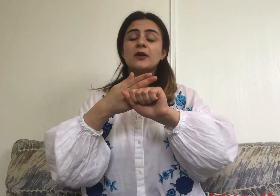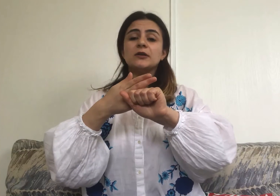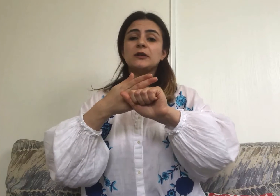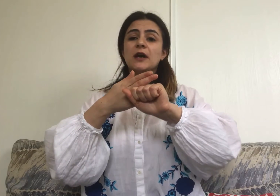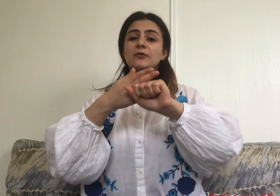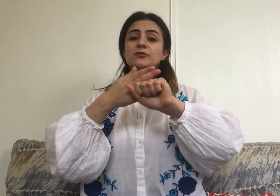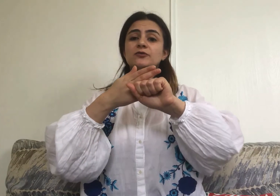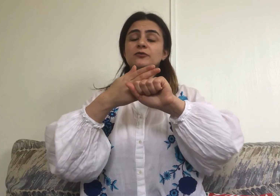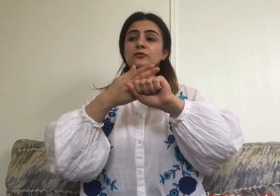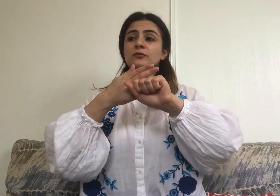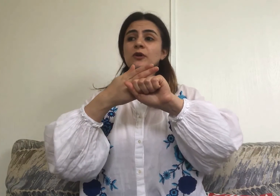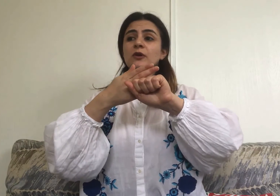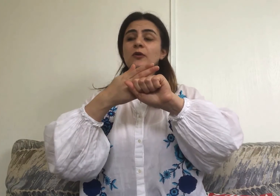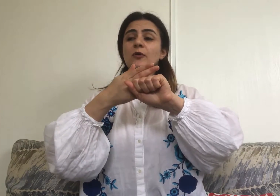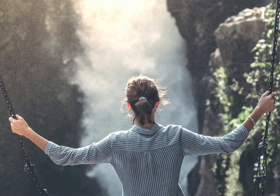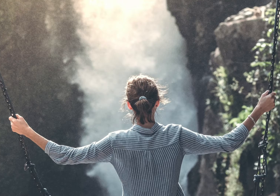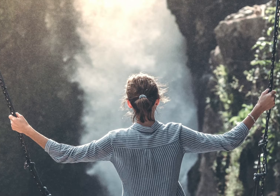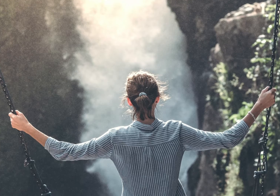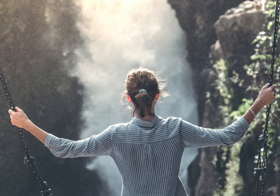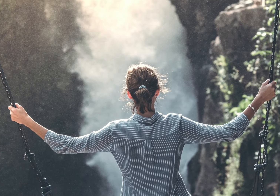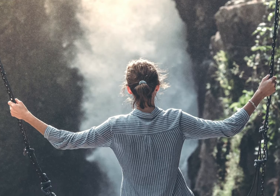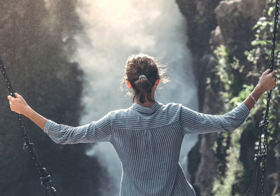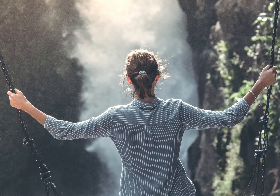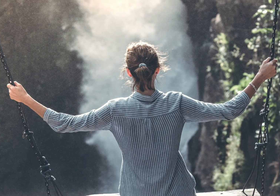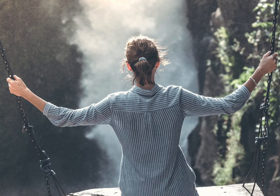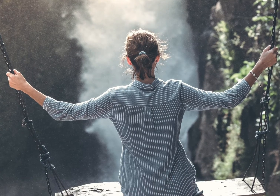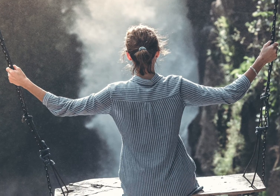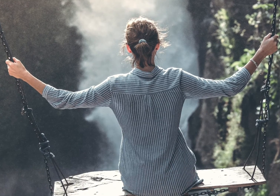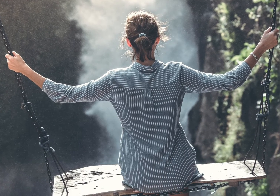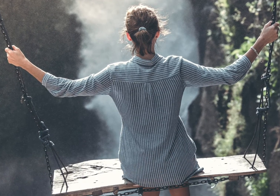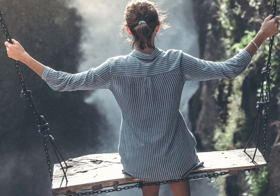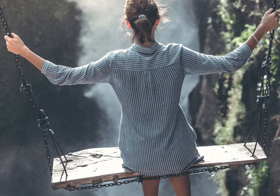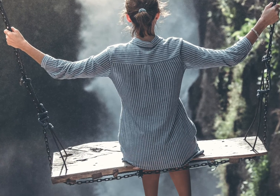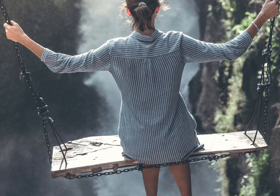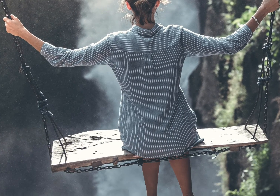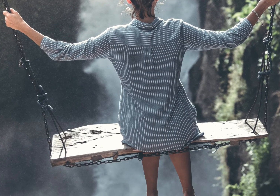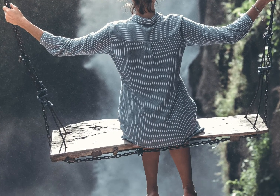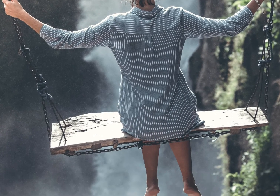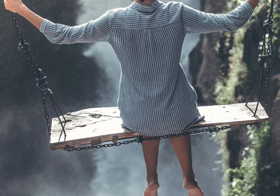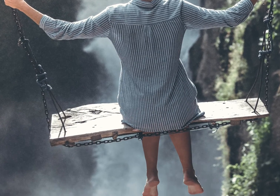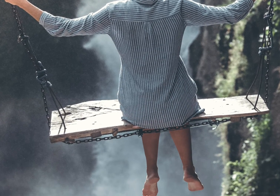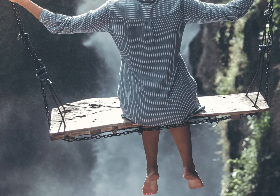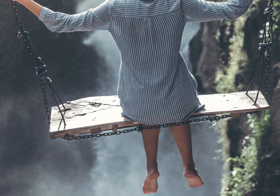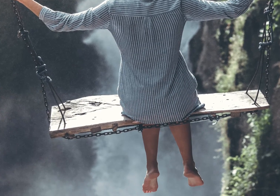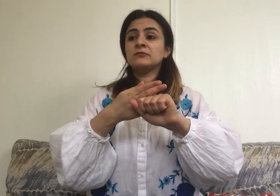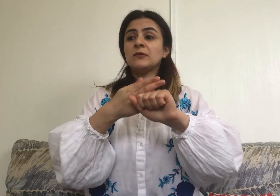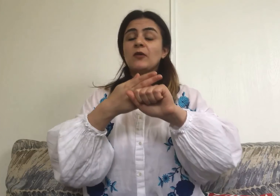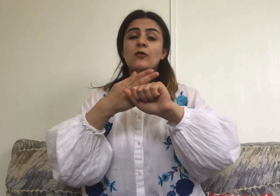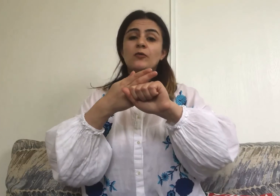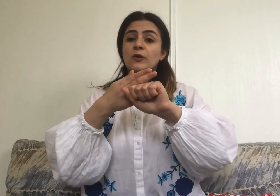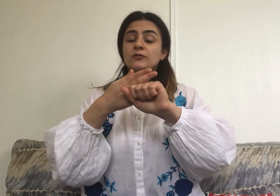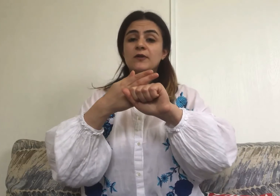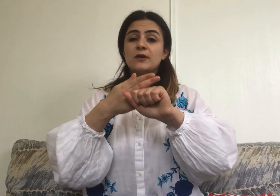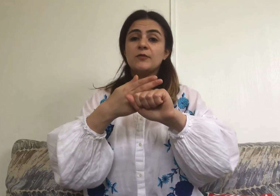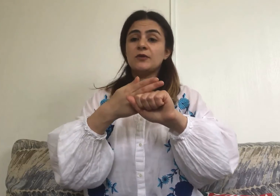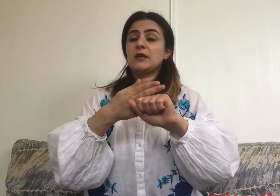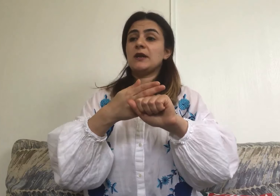are not allowed to go to the places that we enjoy like life skills or going to the community.